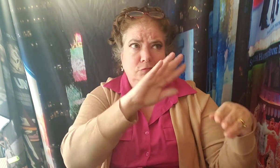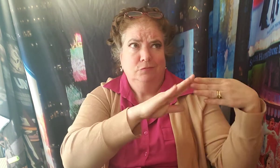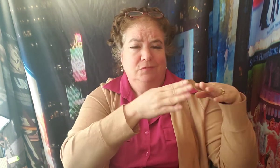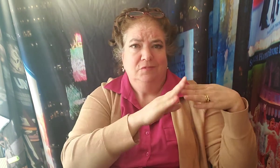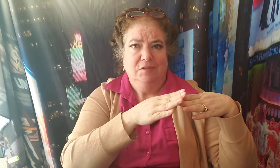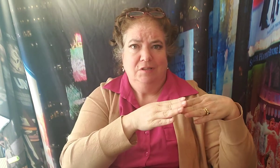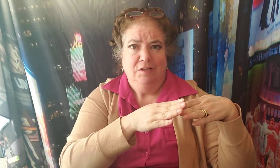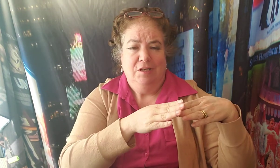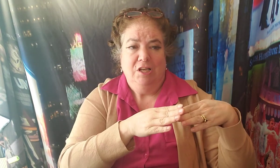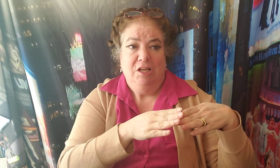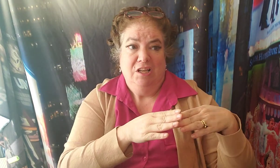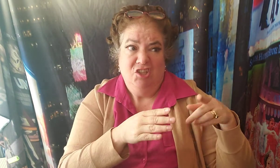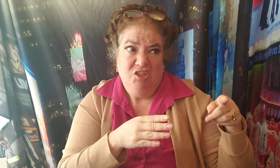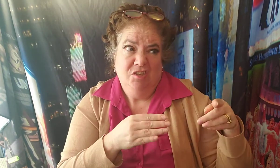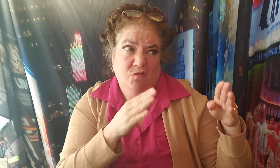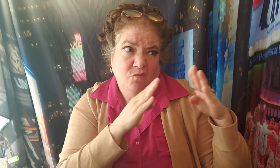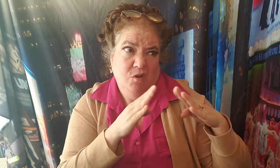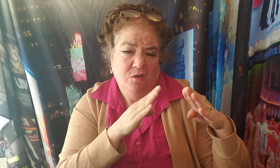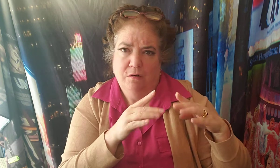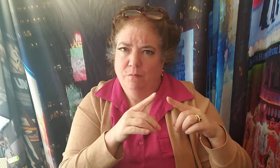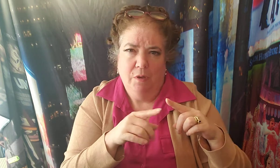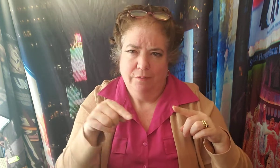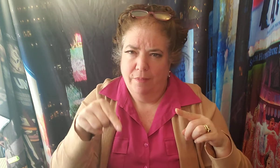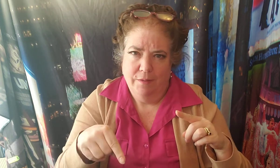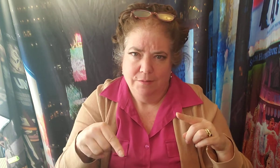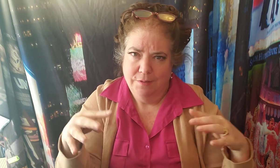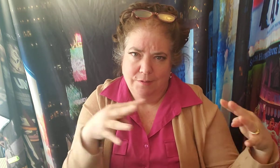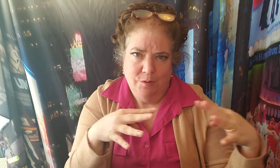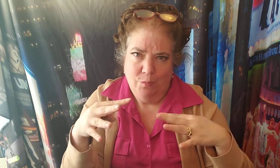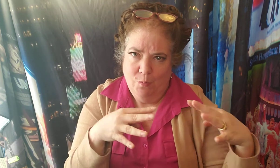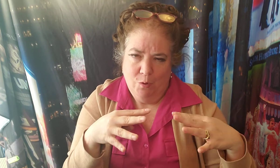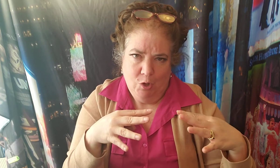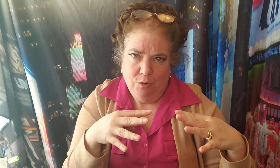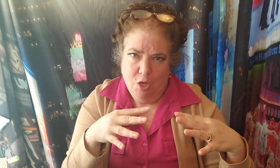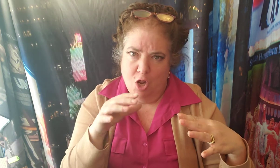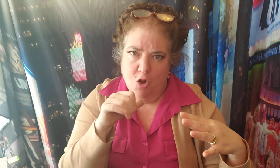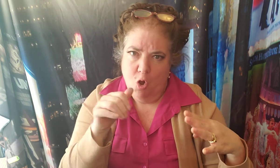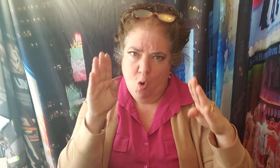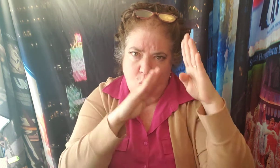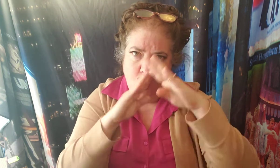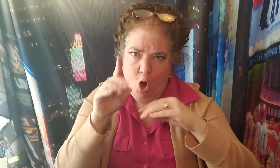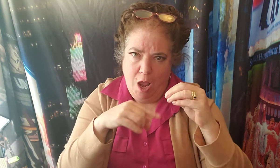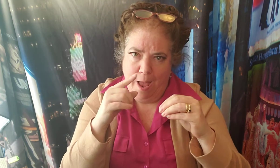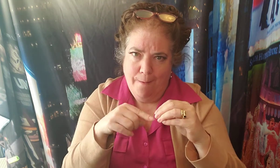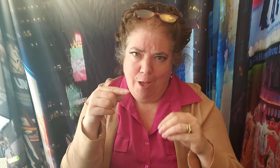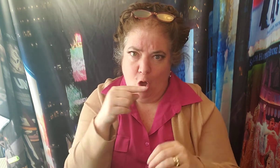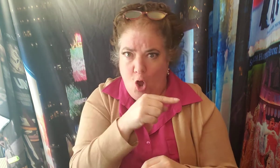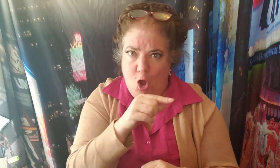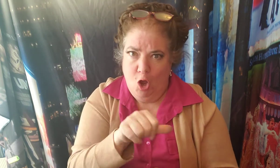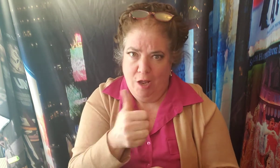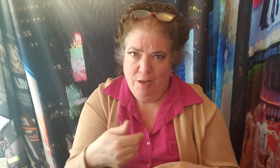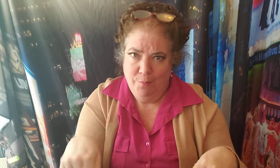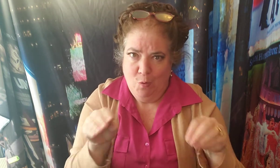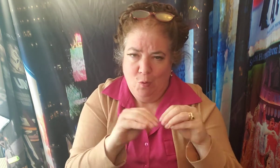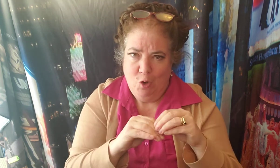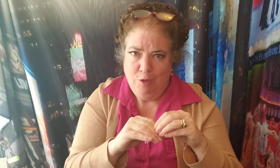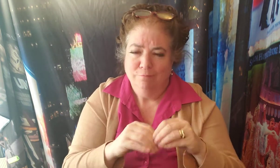is war And she won't worry You anymore But she won't you